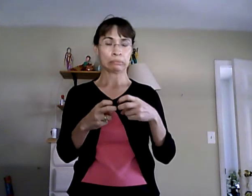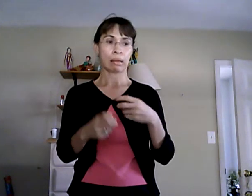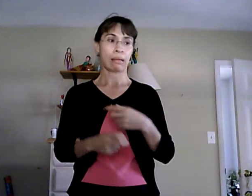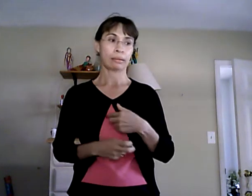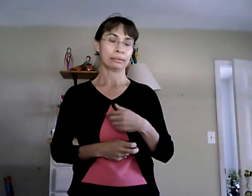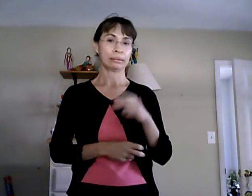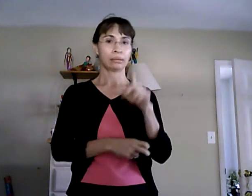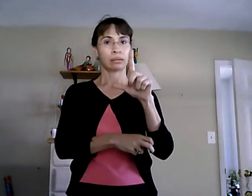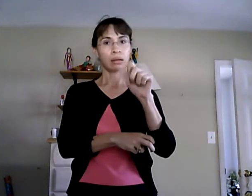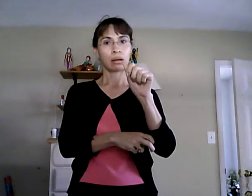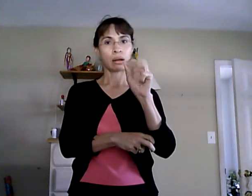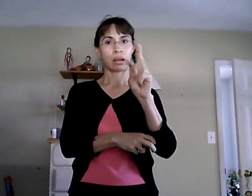sorry for Laurence right here